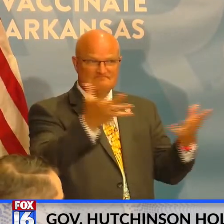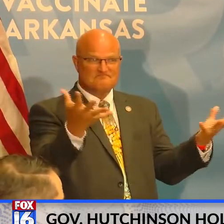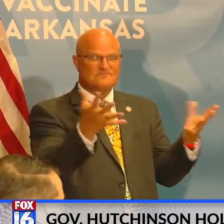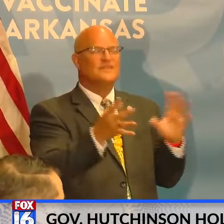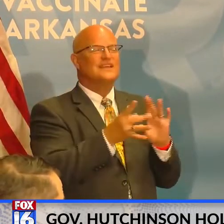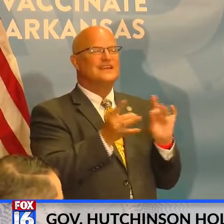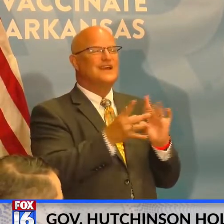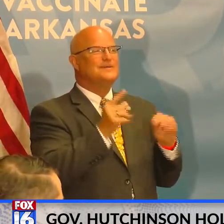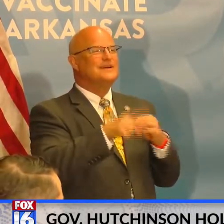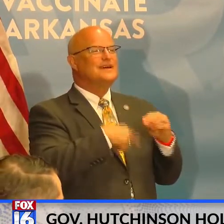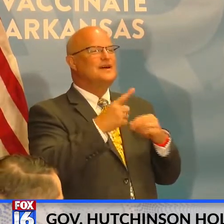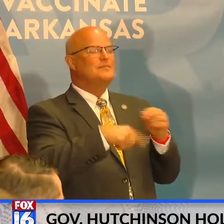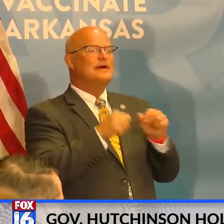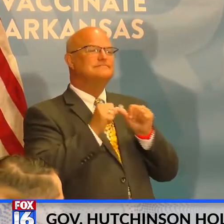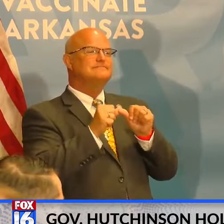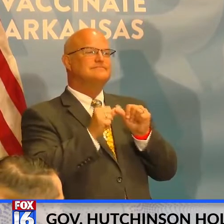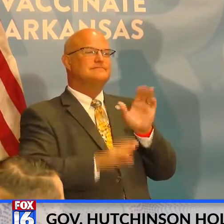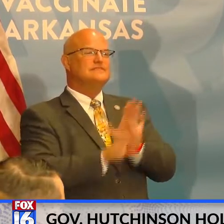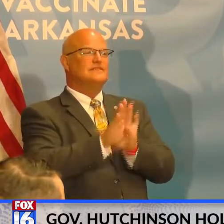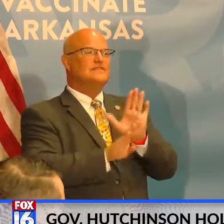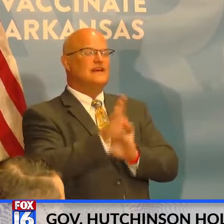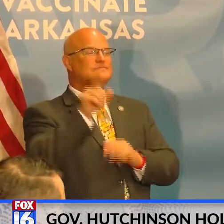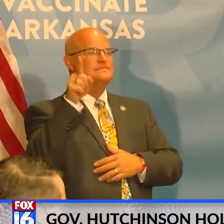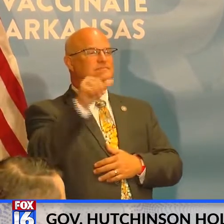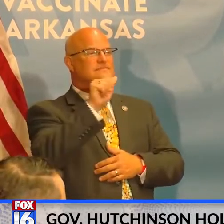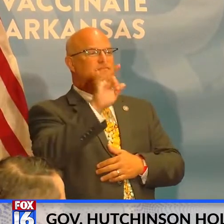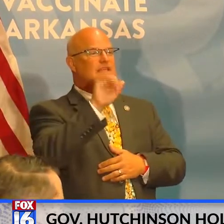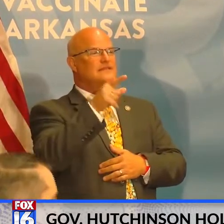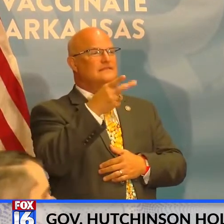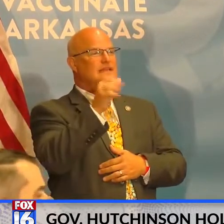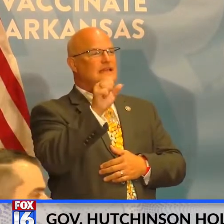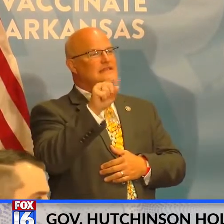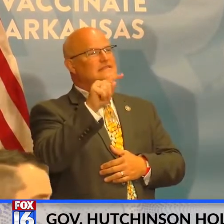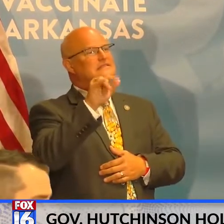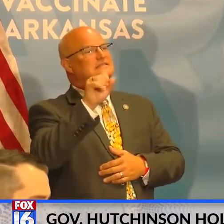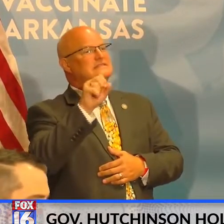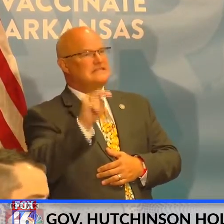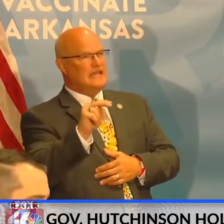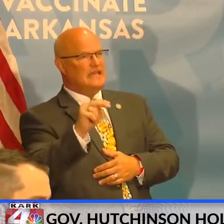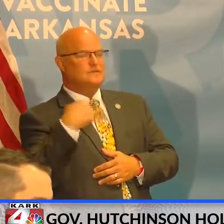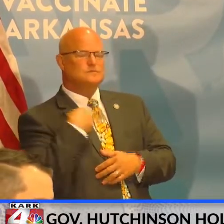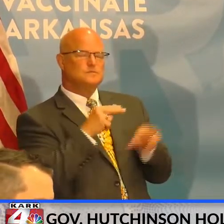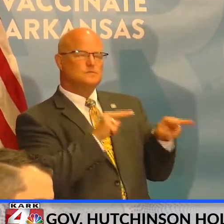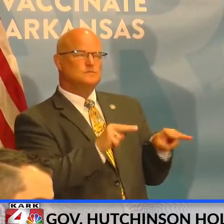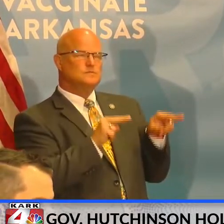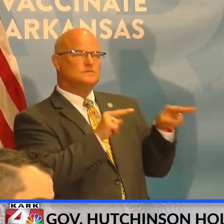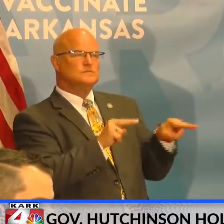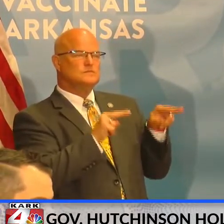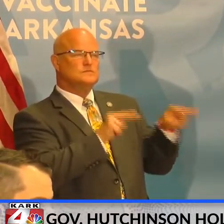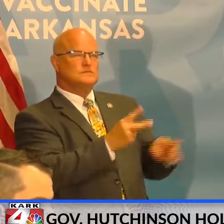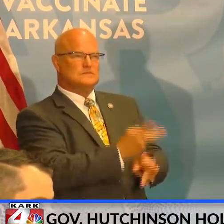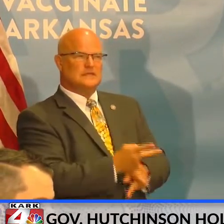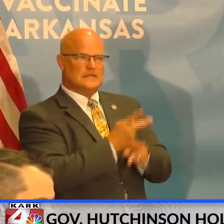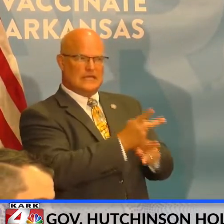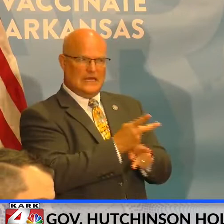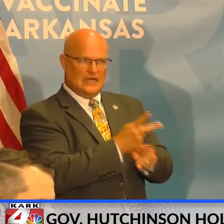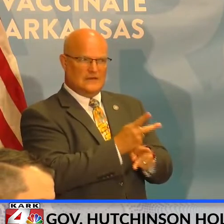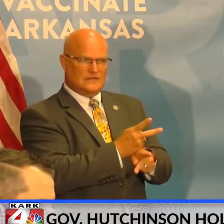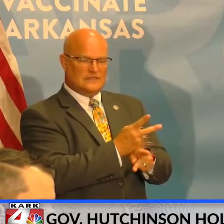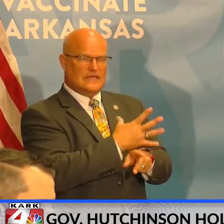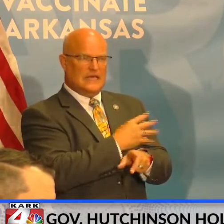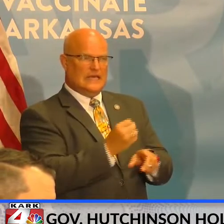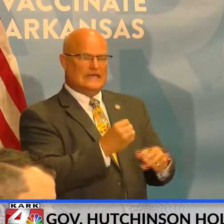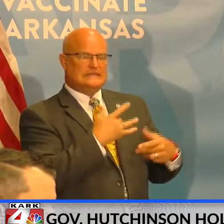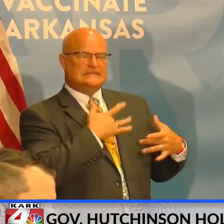comment about the ongoing developments in Afghanistan that were all watching very carefully and with great